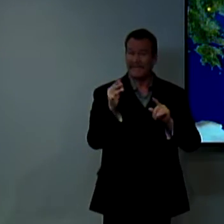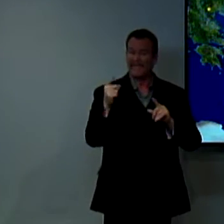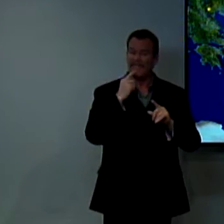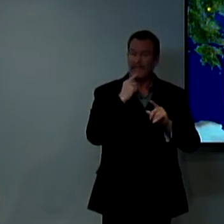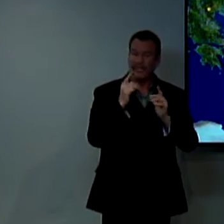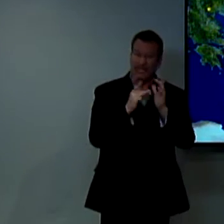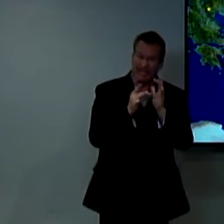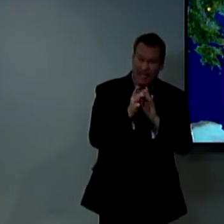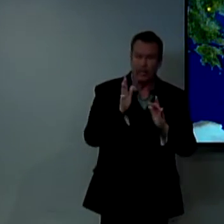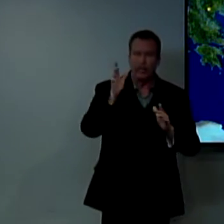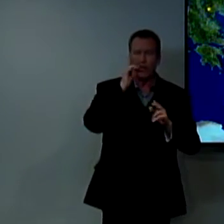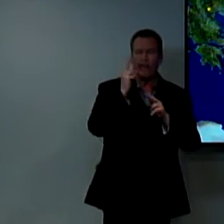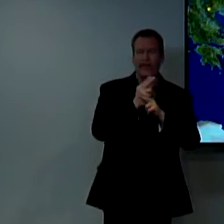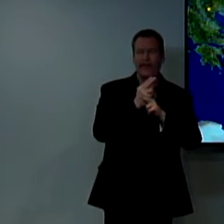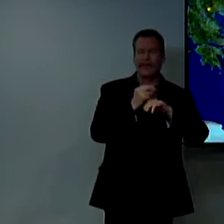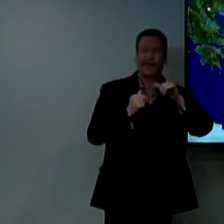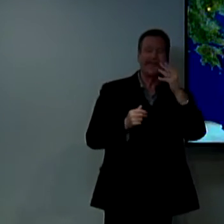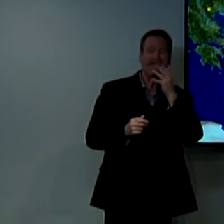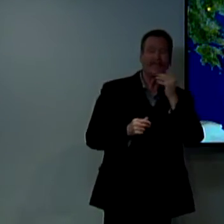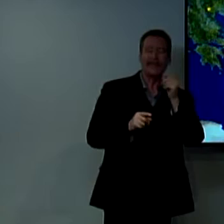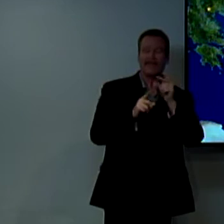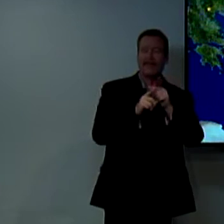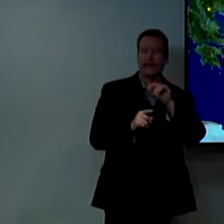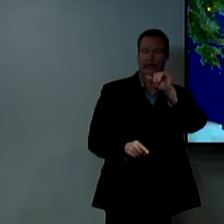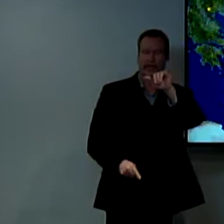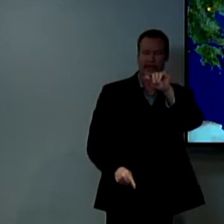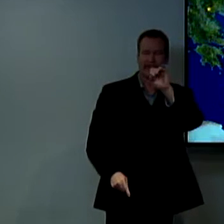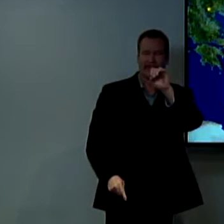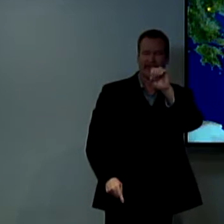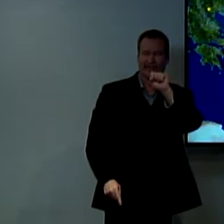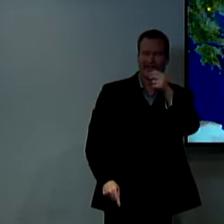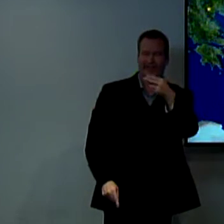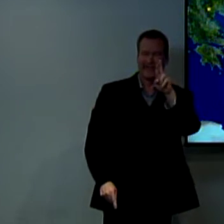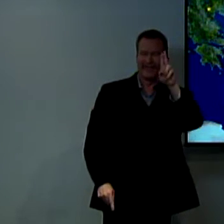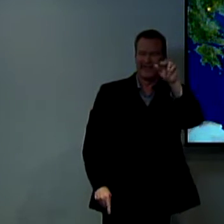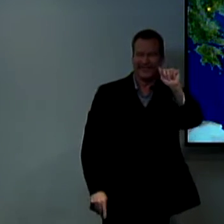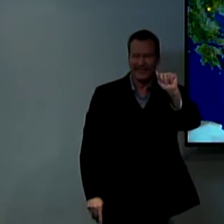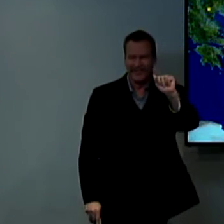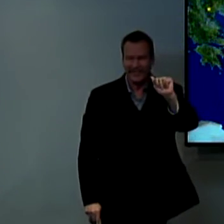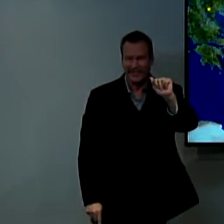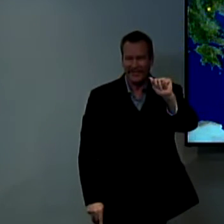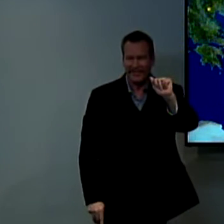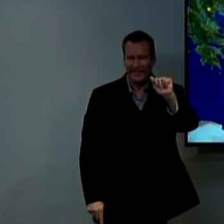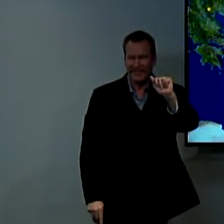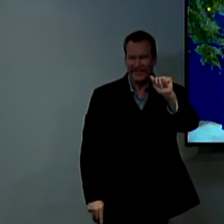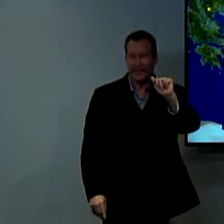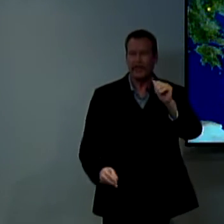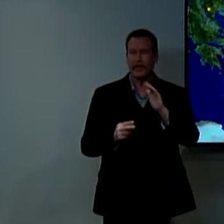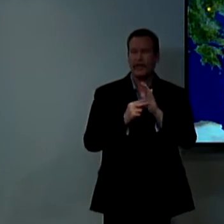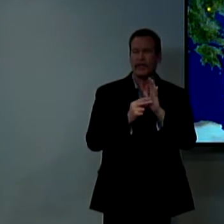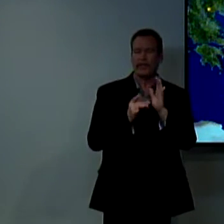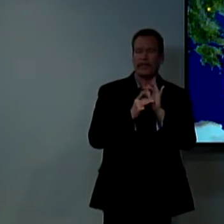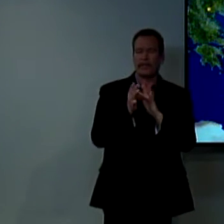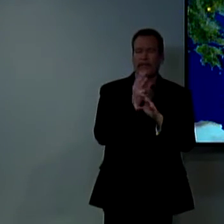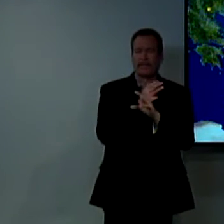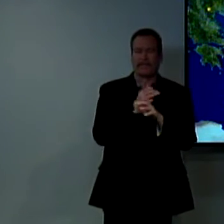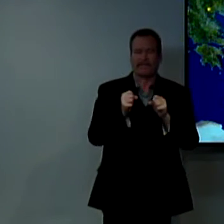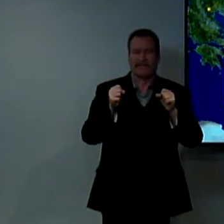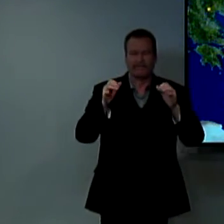point of it being was that he was saying was that Jesus was the one that he was Yeshua